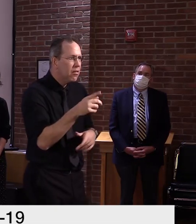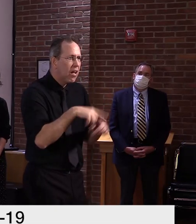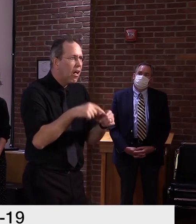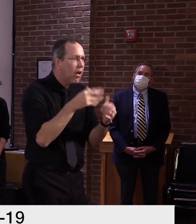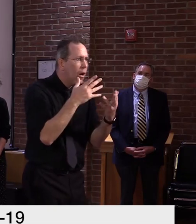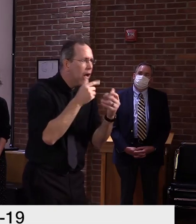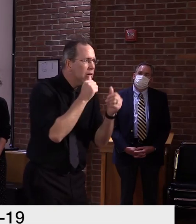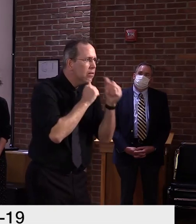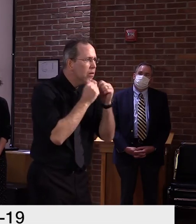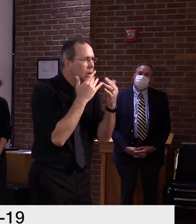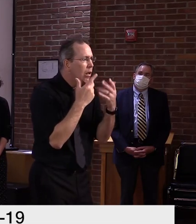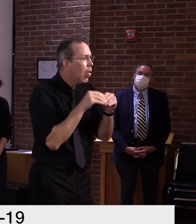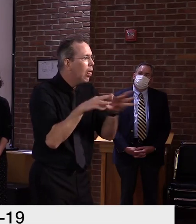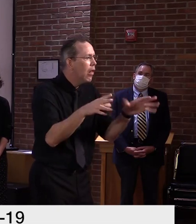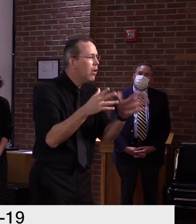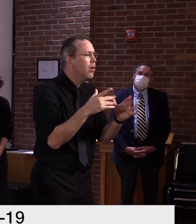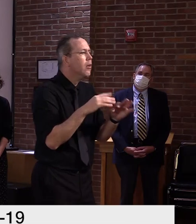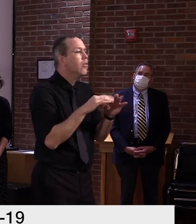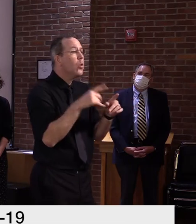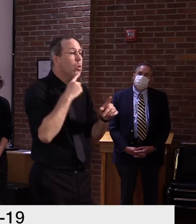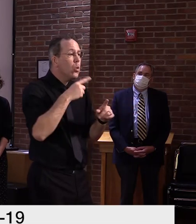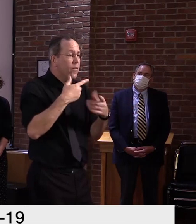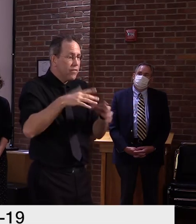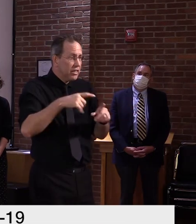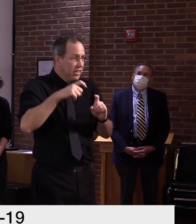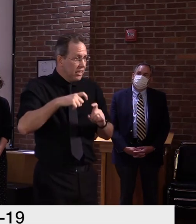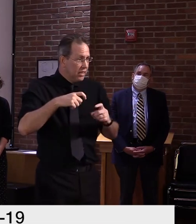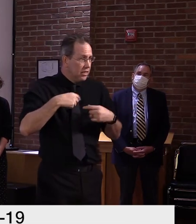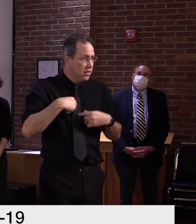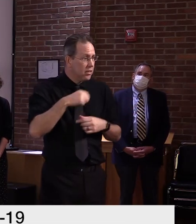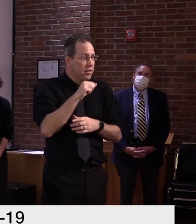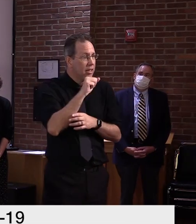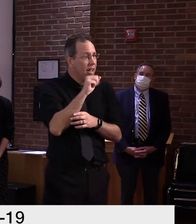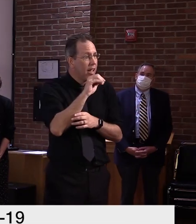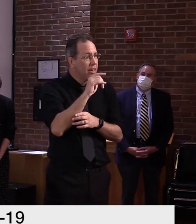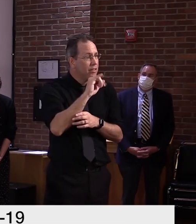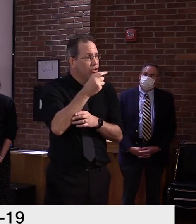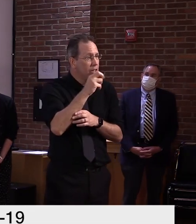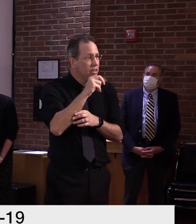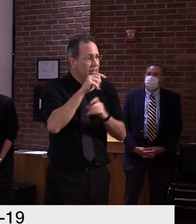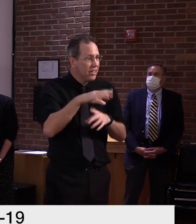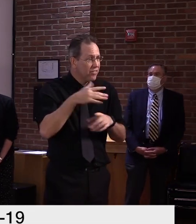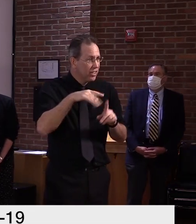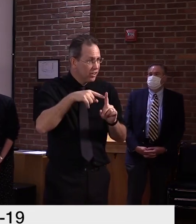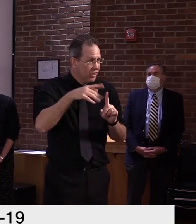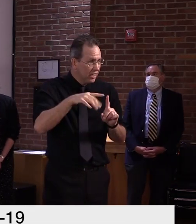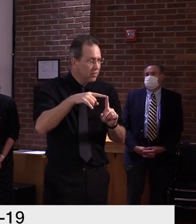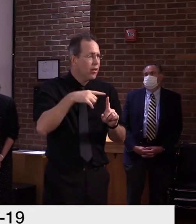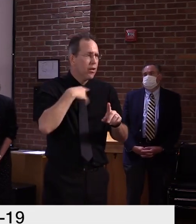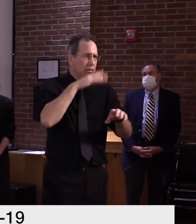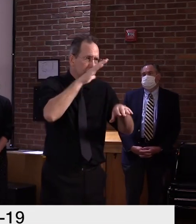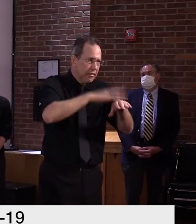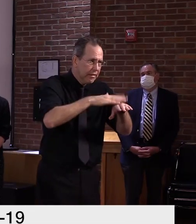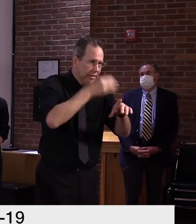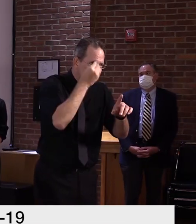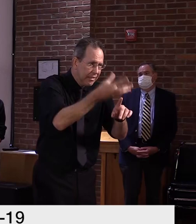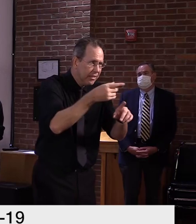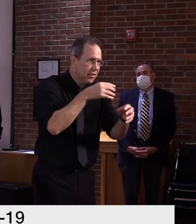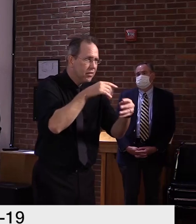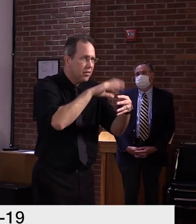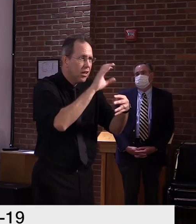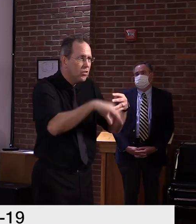who had a positive antigen test was getting the same advice, the same instructions from the health department